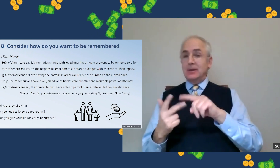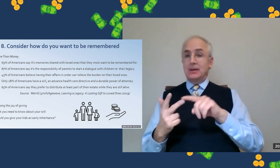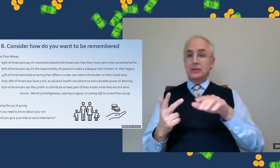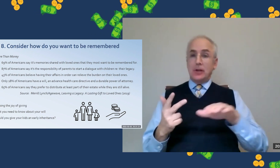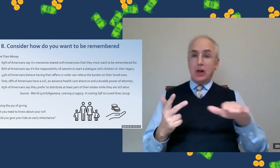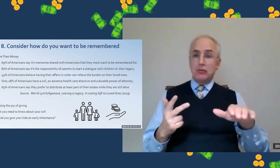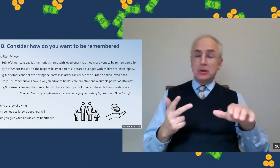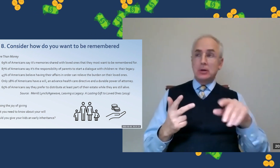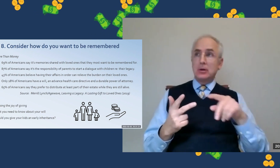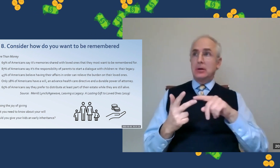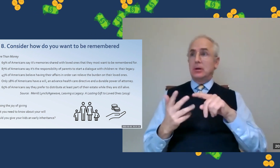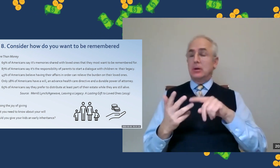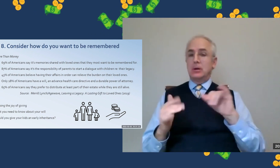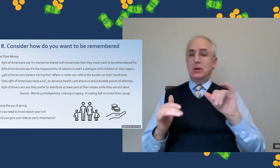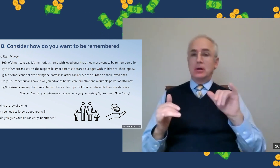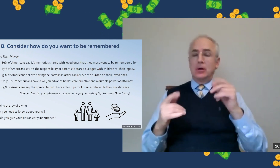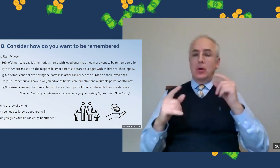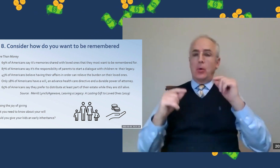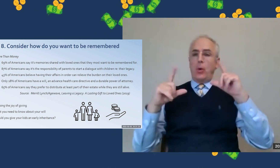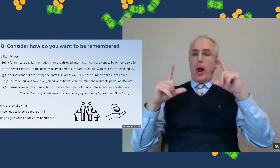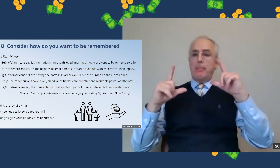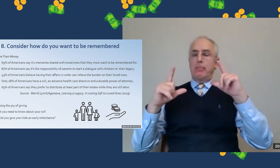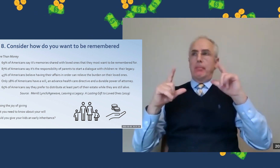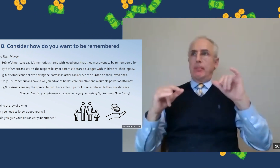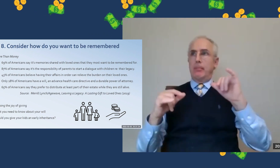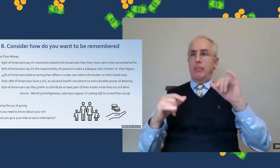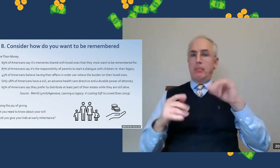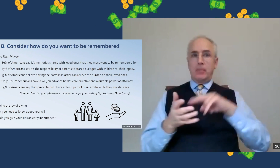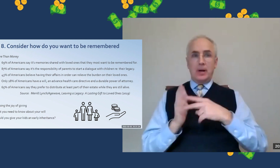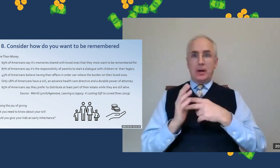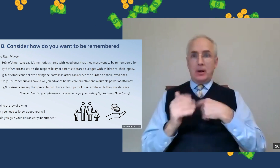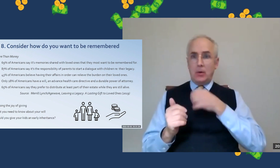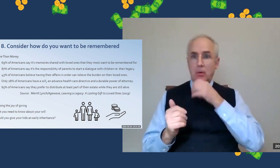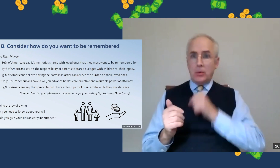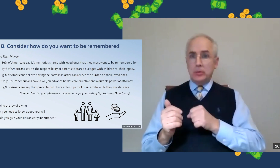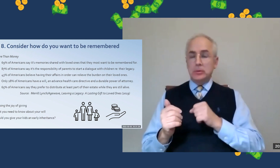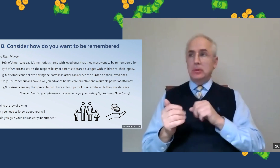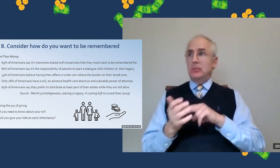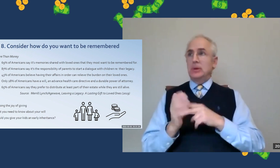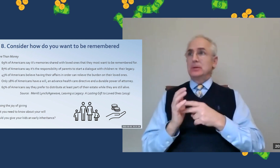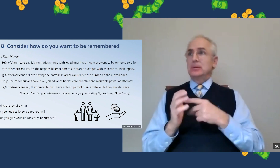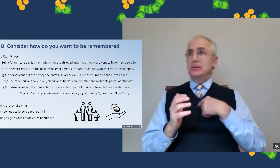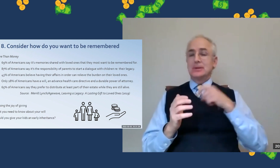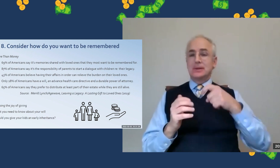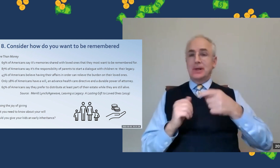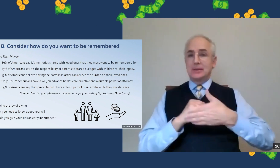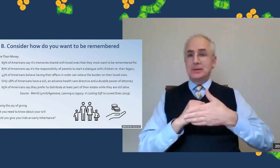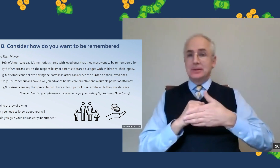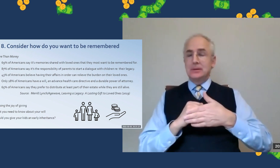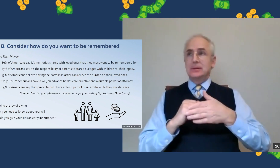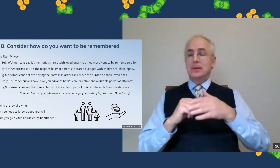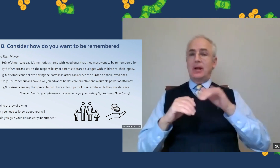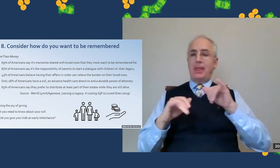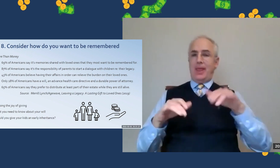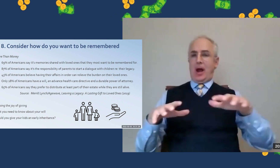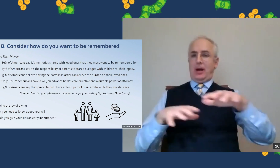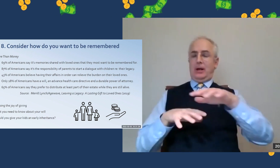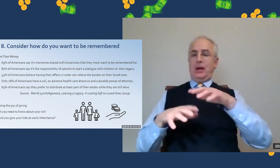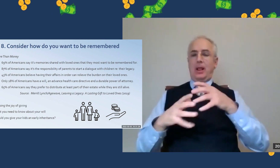think about their will, their estate, their children, and it's almost a wake-up call for them that they are of a certain age that they're